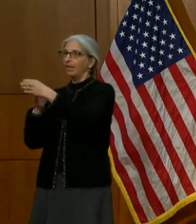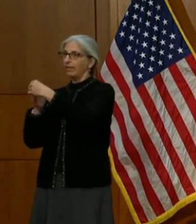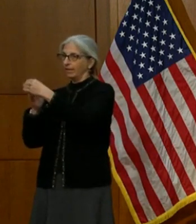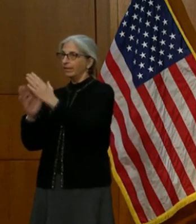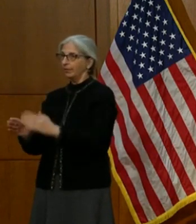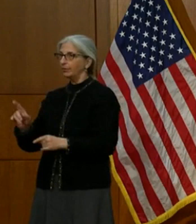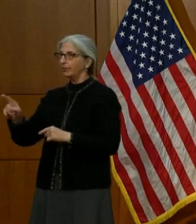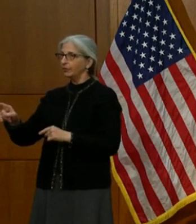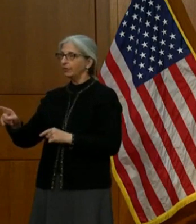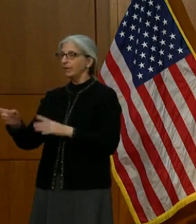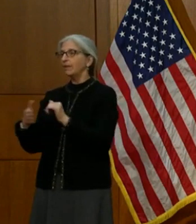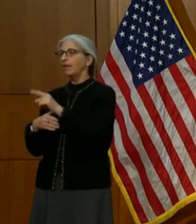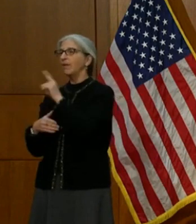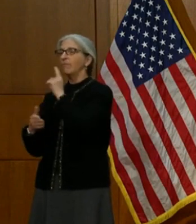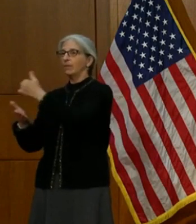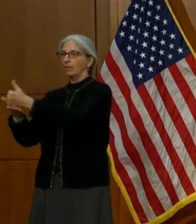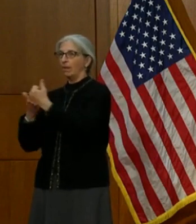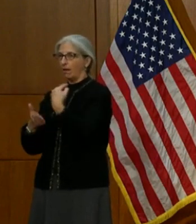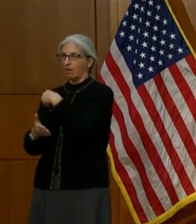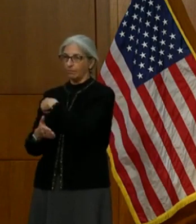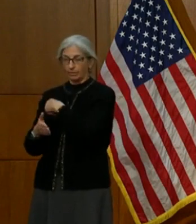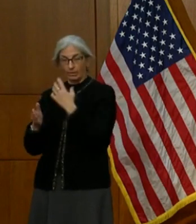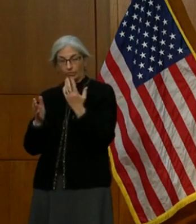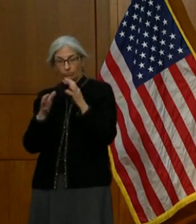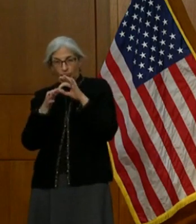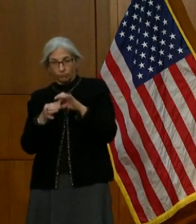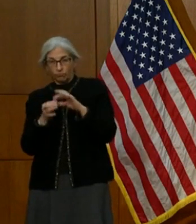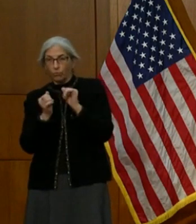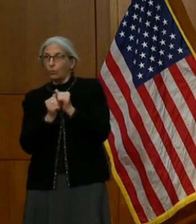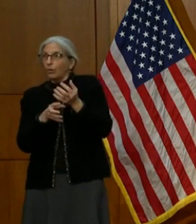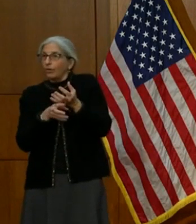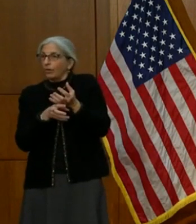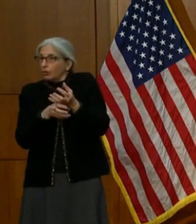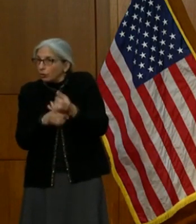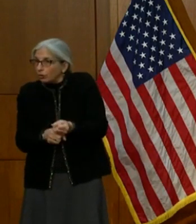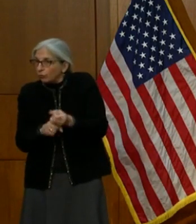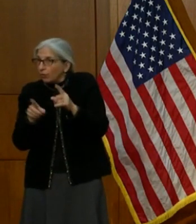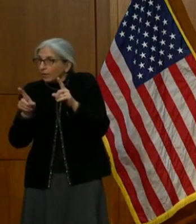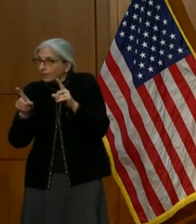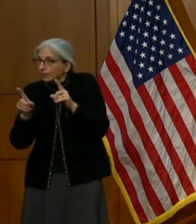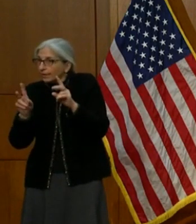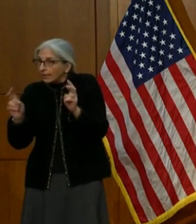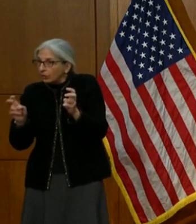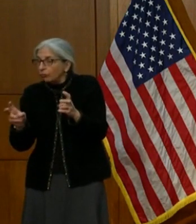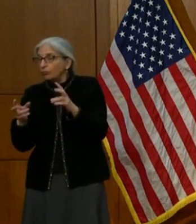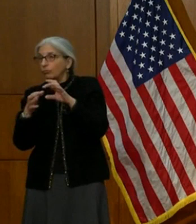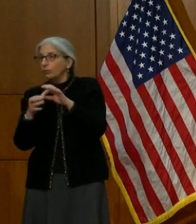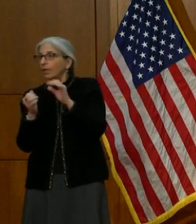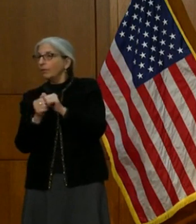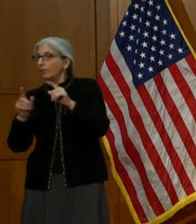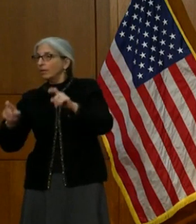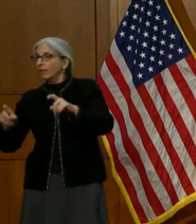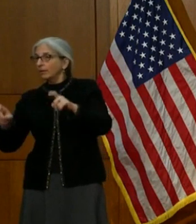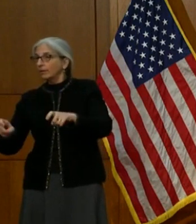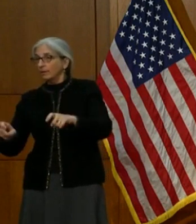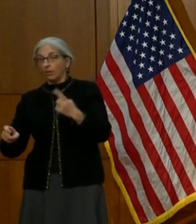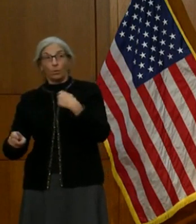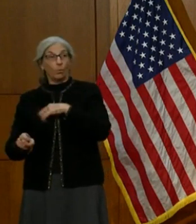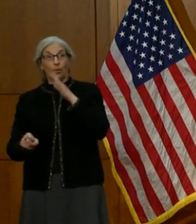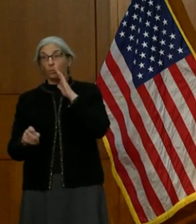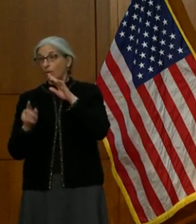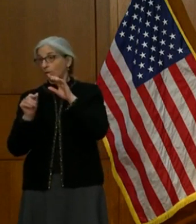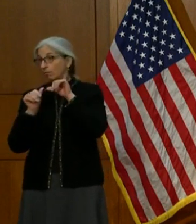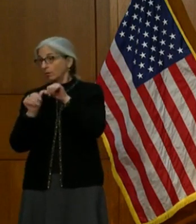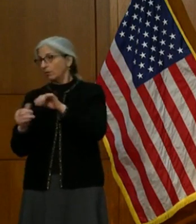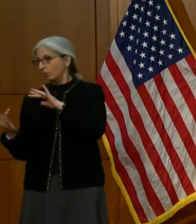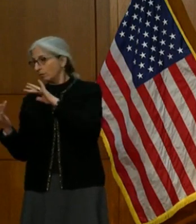came to the trust issue with testing. And we've been in contact. In Janice has been in contact and we'll continue that